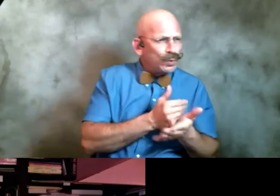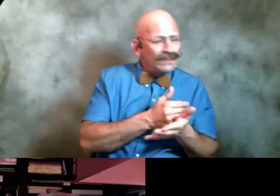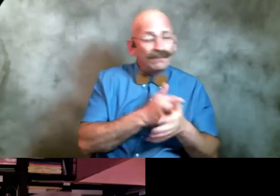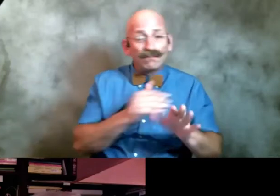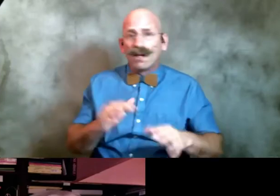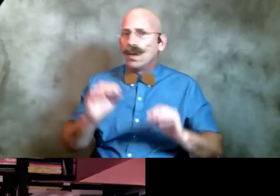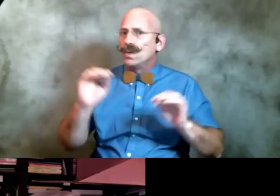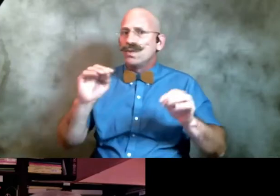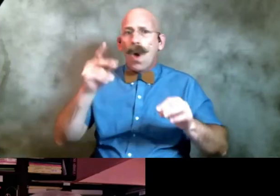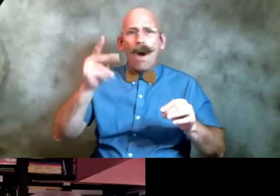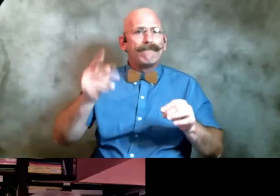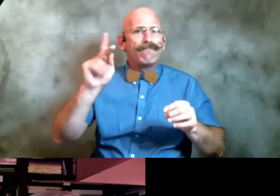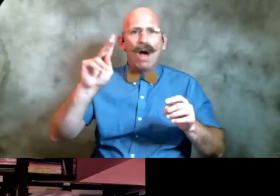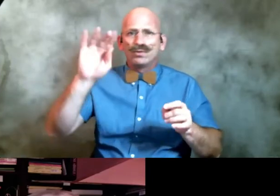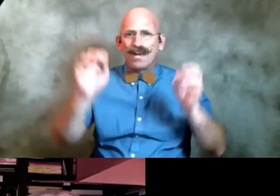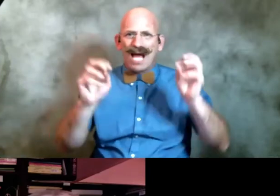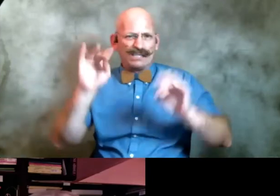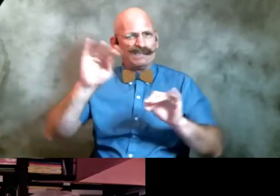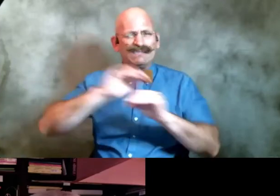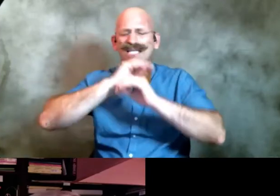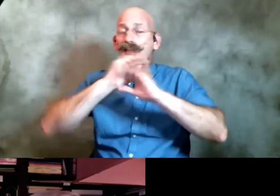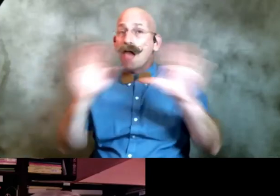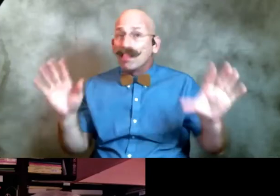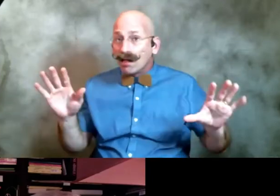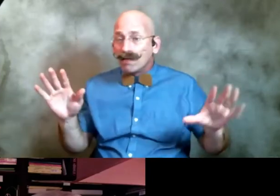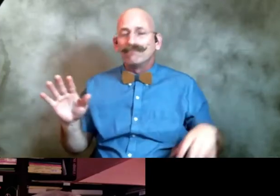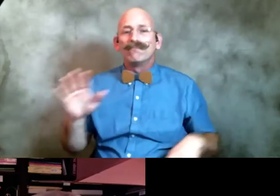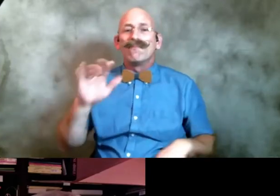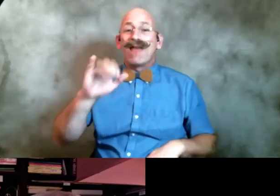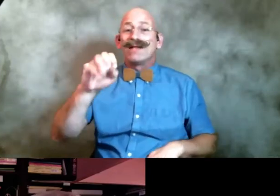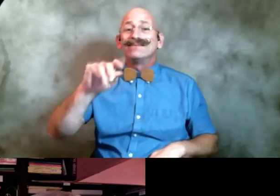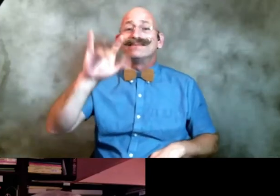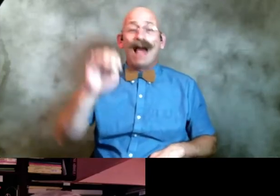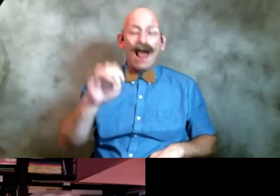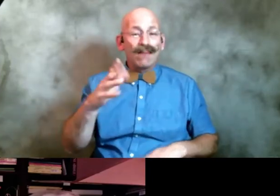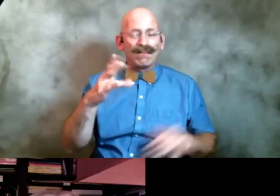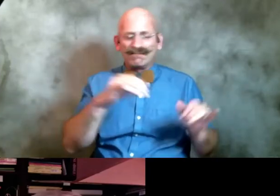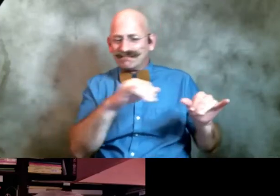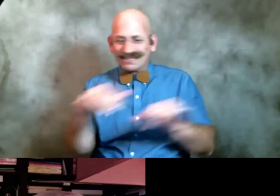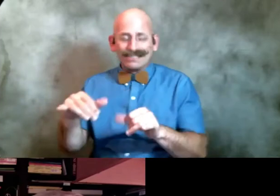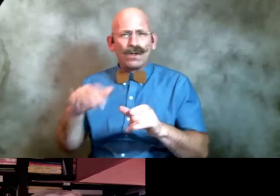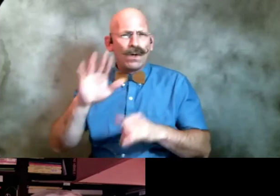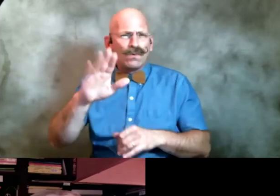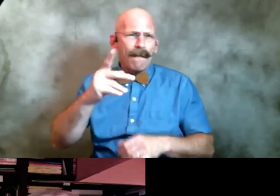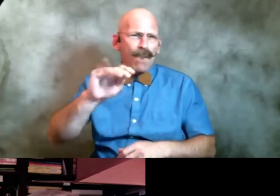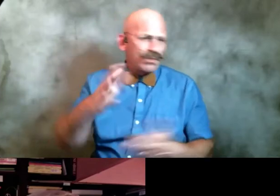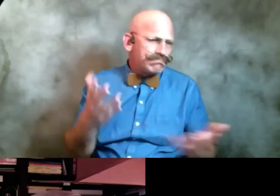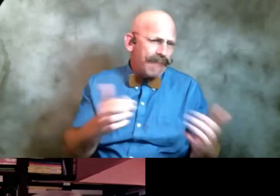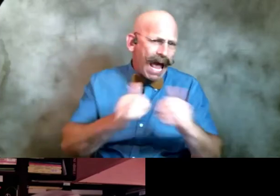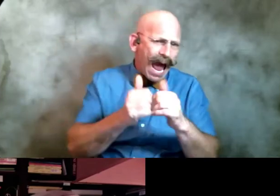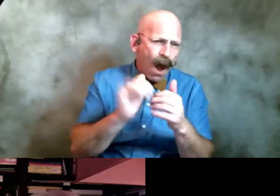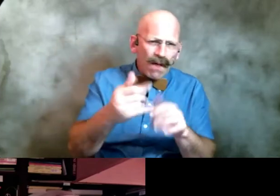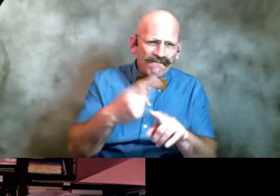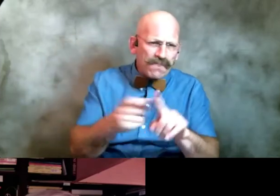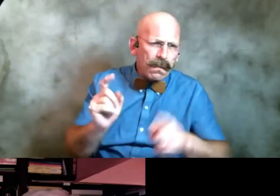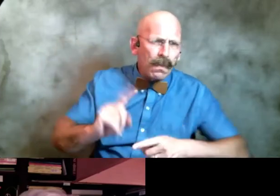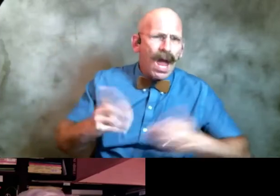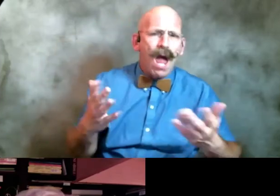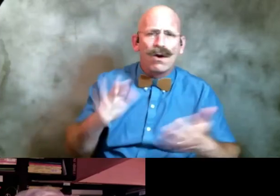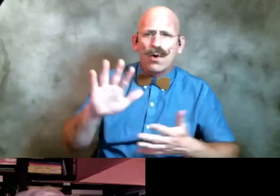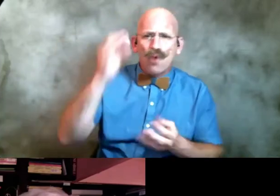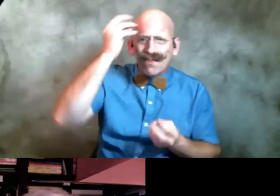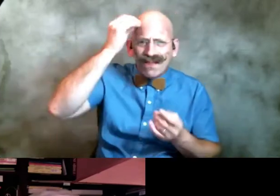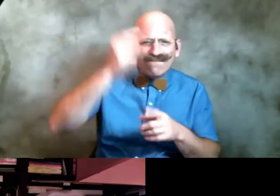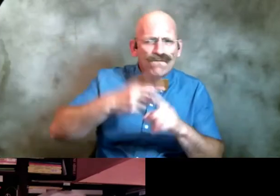punctuation and no capital letters it's a style consistent note all your poetry how did you come up with it and and and what you're thinking